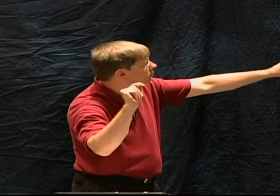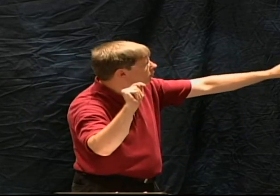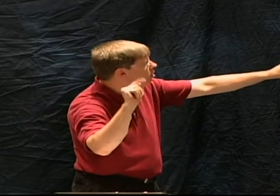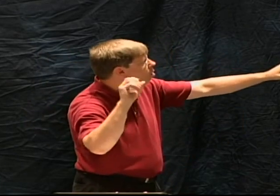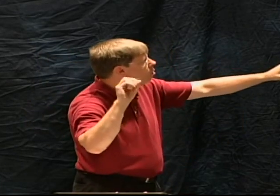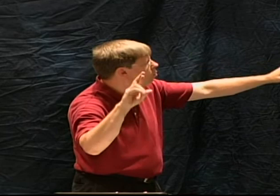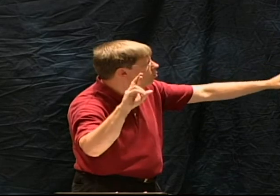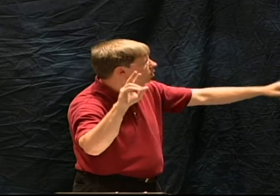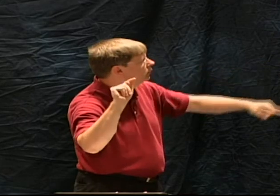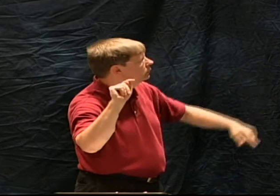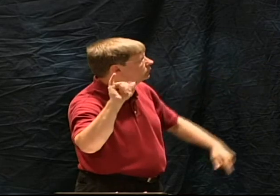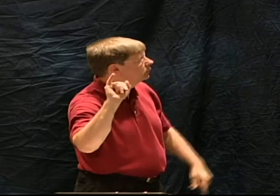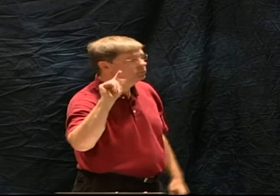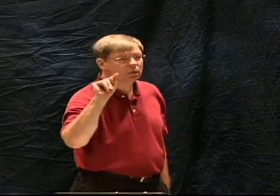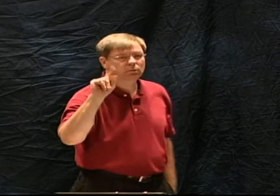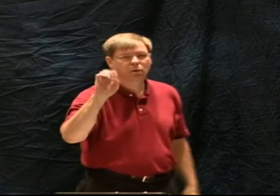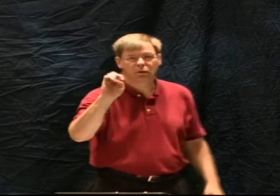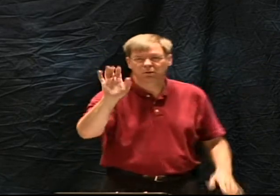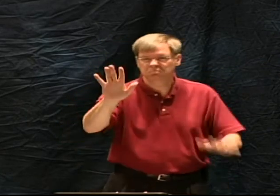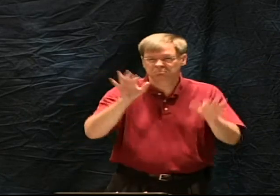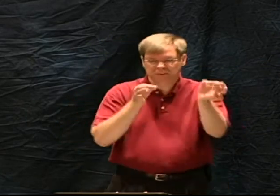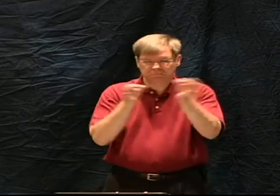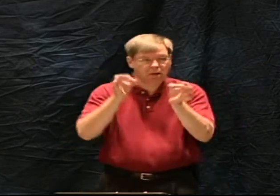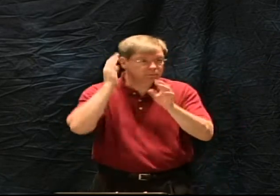note the term jot and tittle